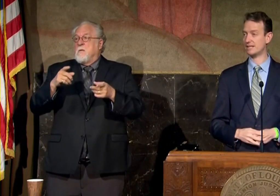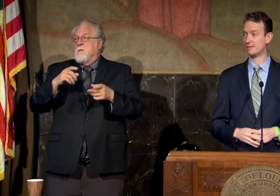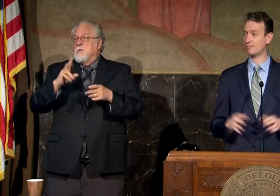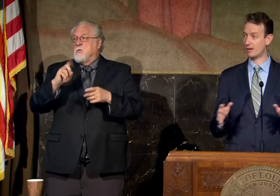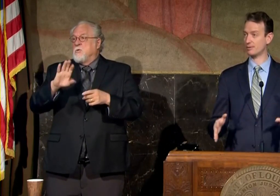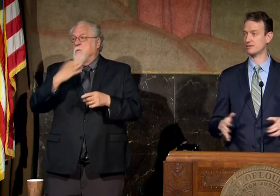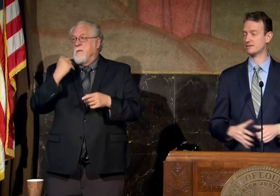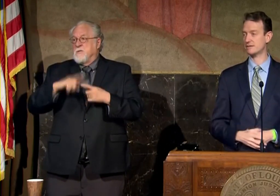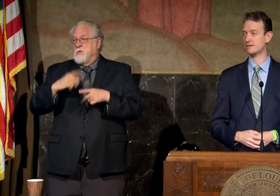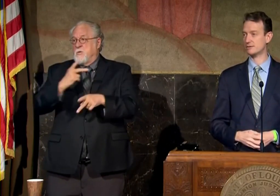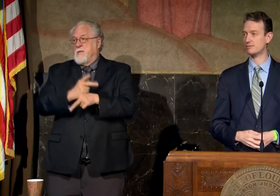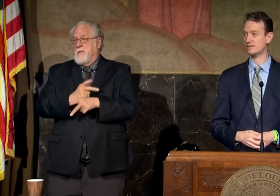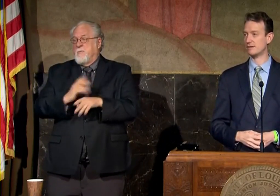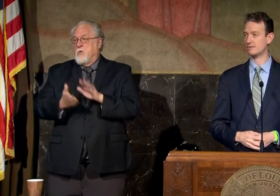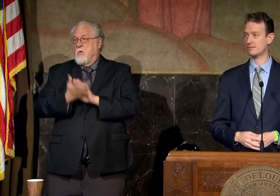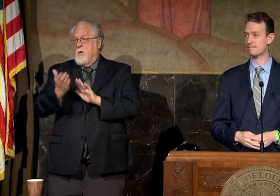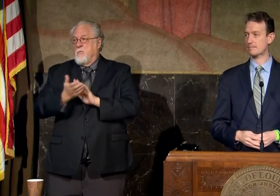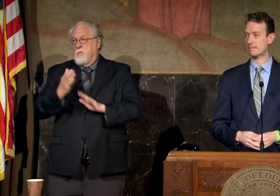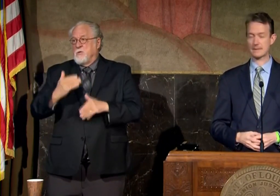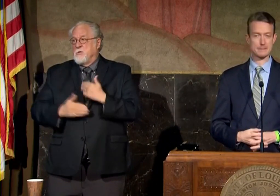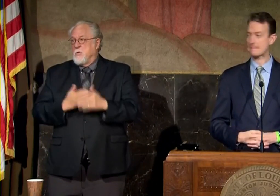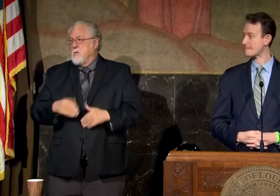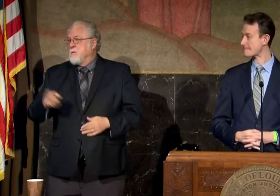and keep the populations that they serve safe